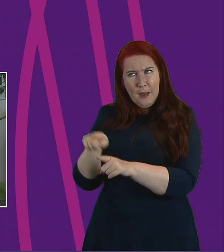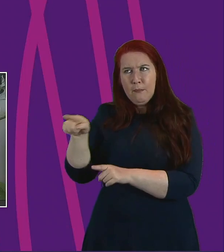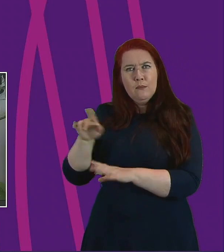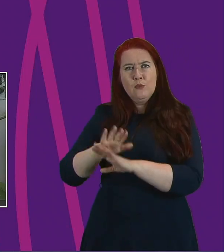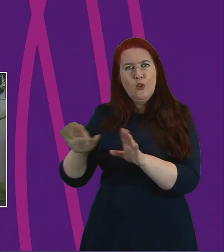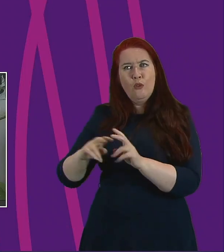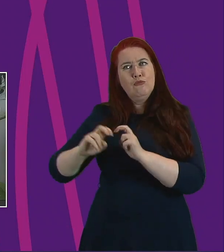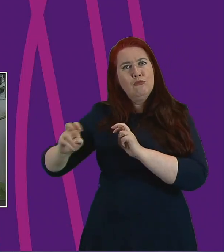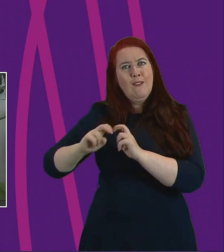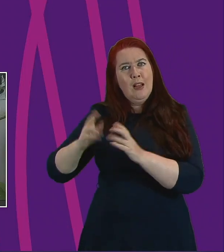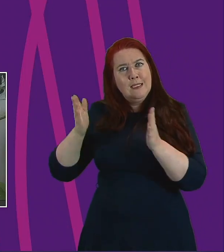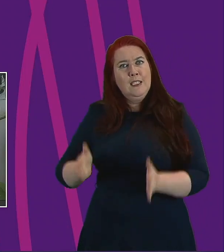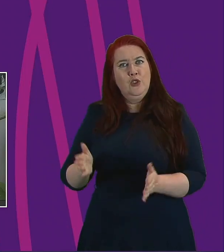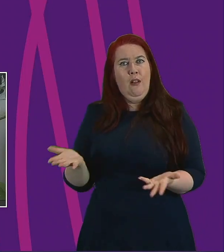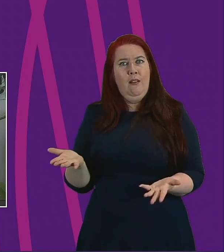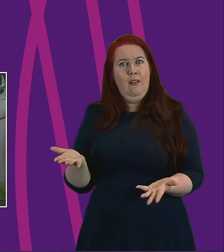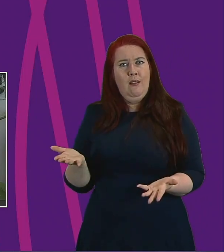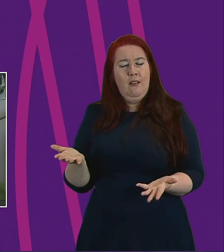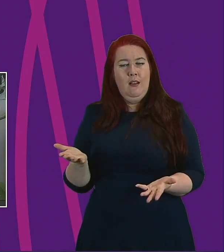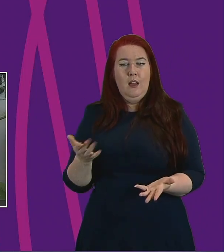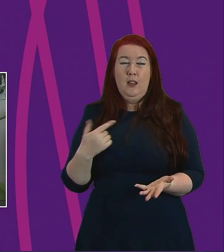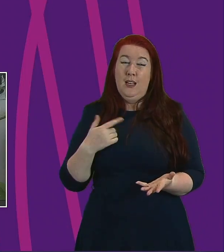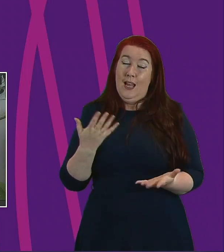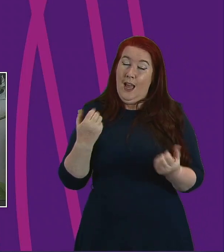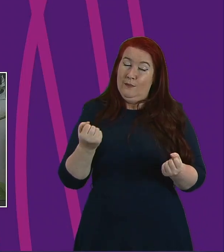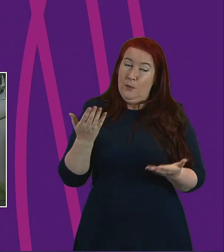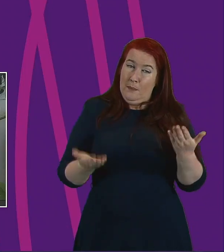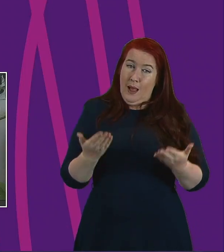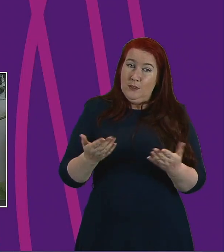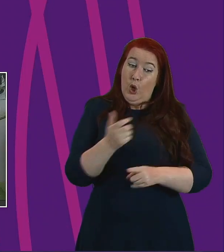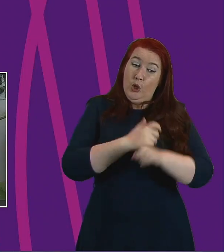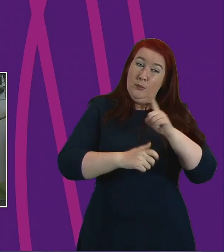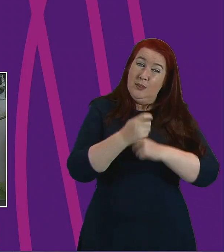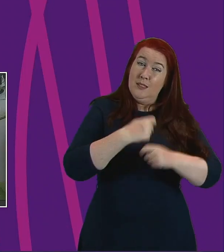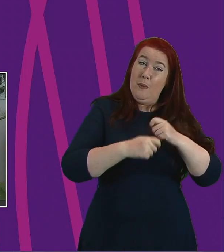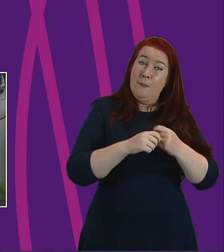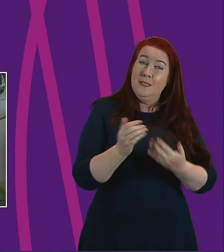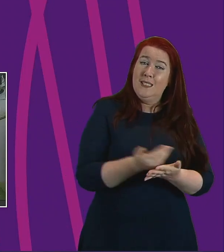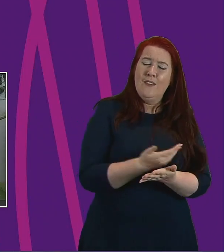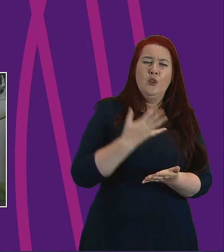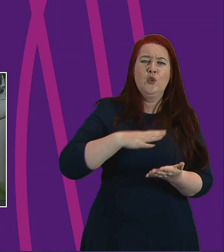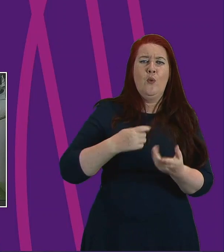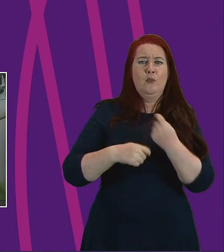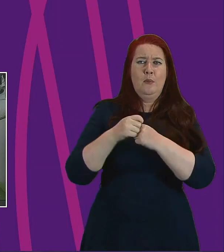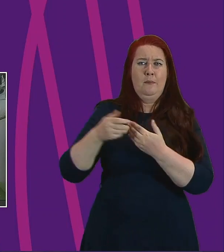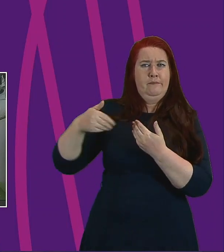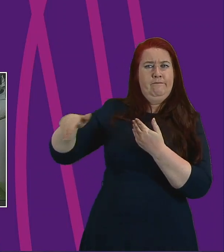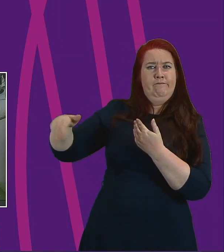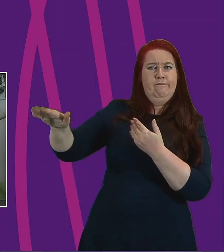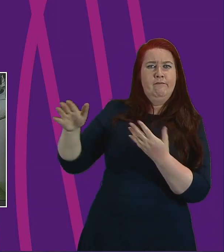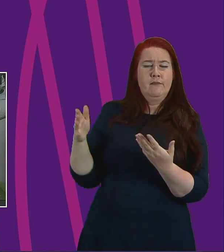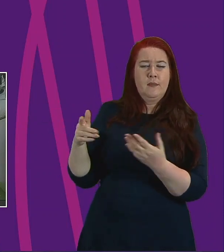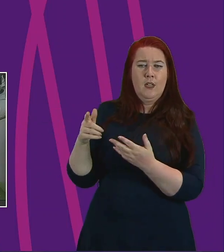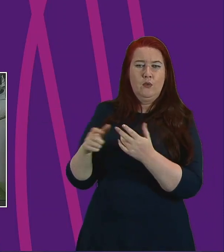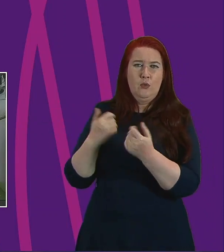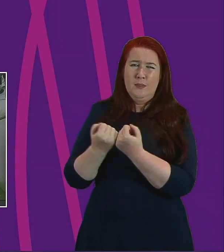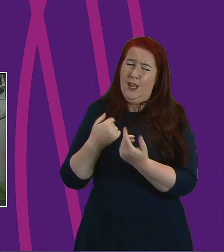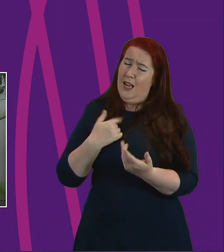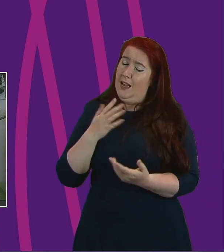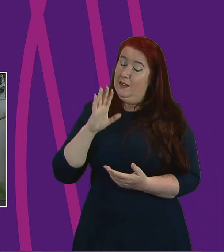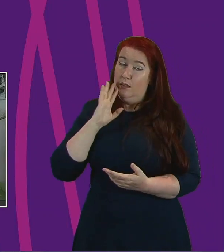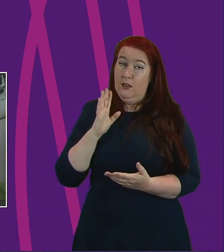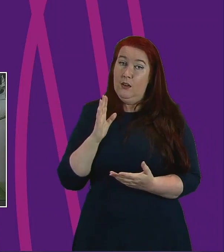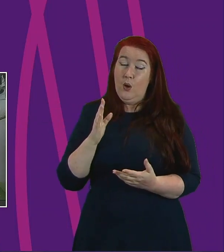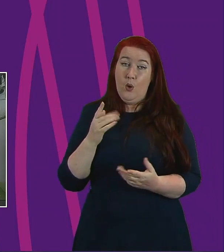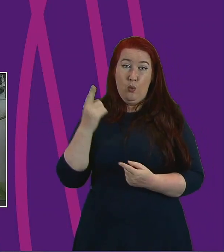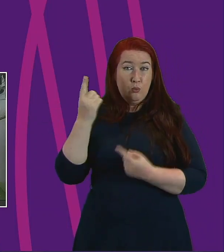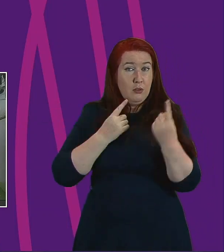balance between keeping our communities safe and becoming unwelcoming in the longer term. I have heard worrying reports